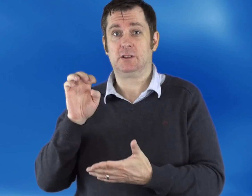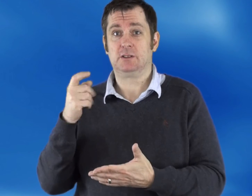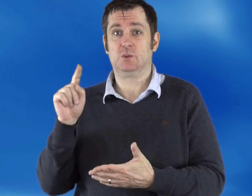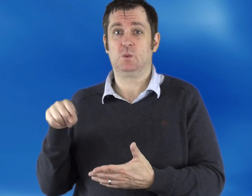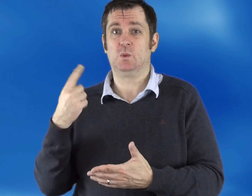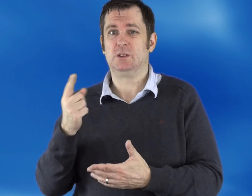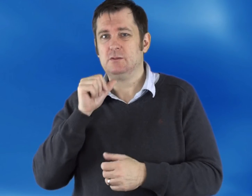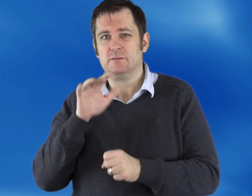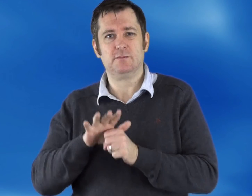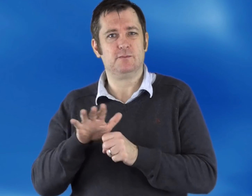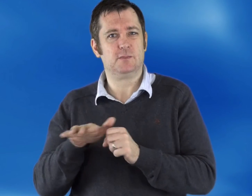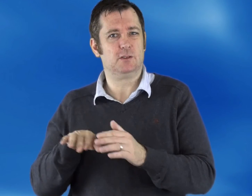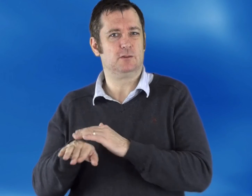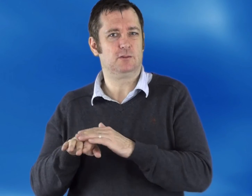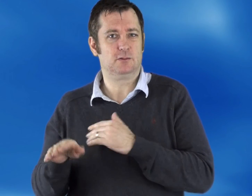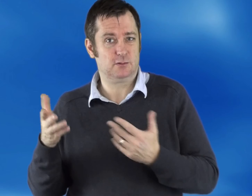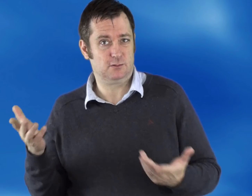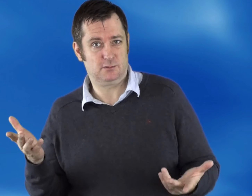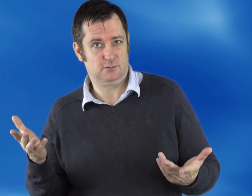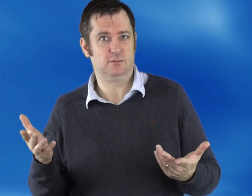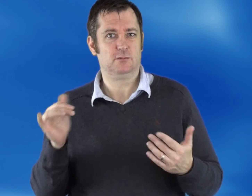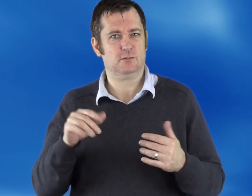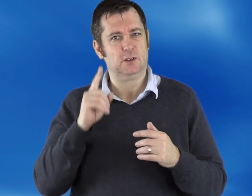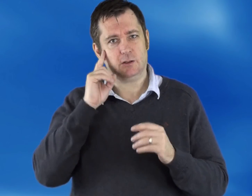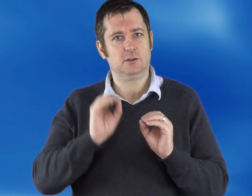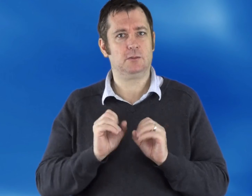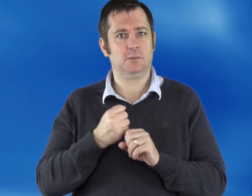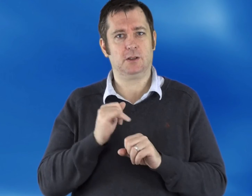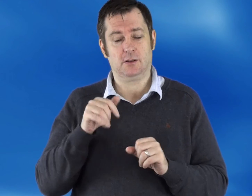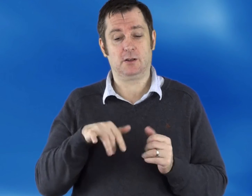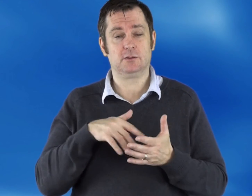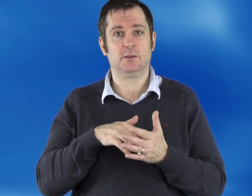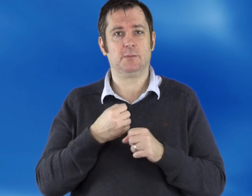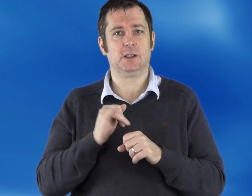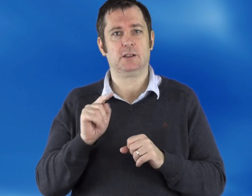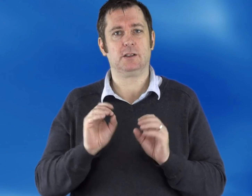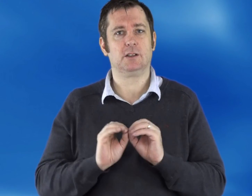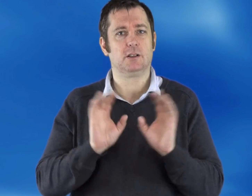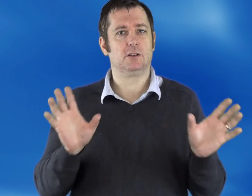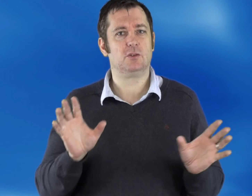I think this study makes it very clear that with written text there is not enough access to information for those who are deaf.